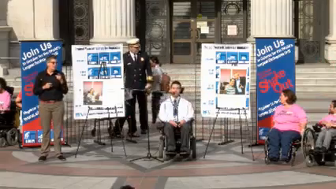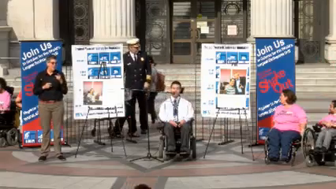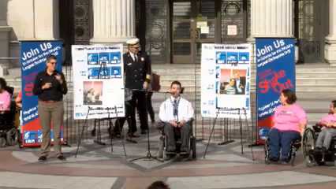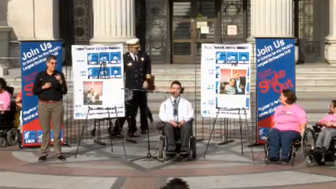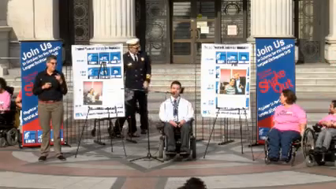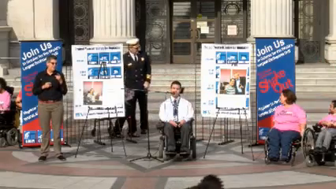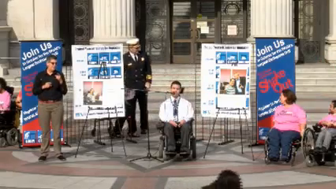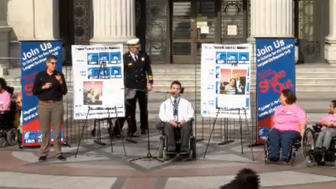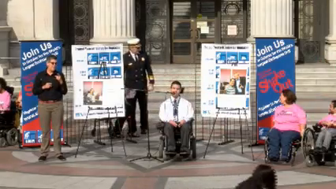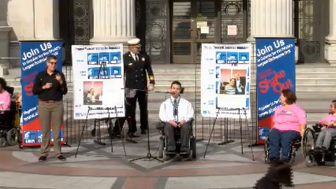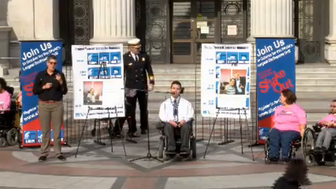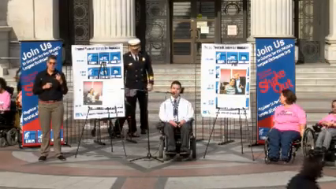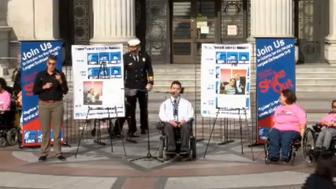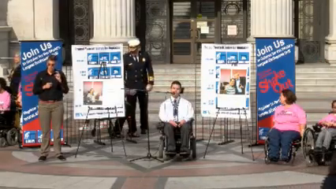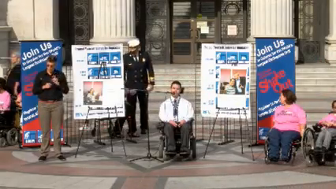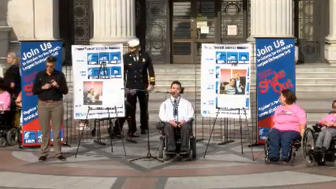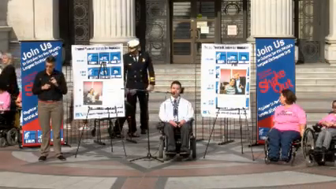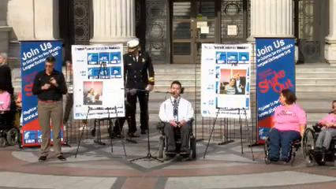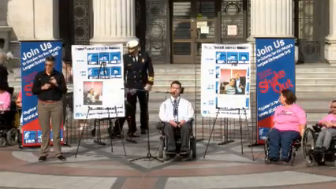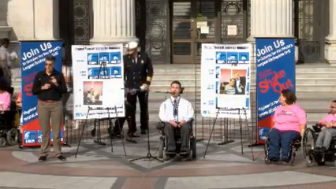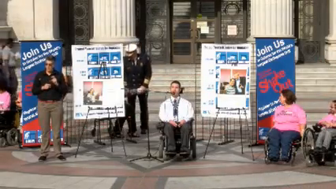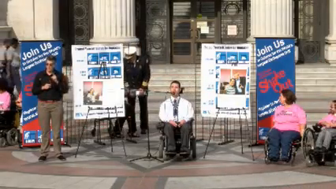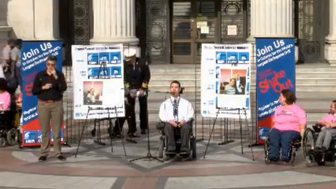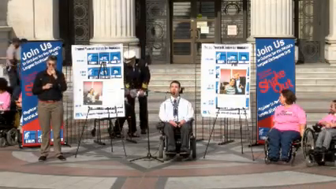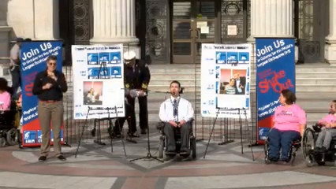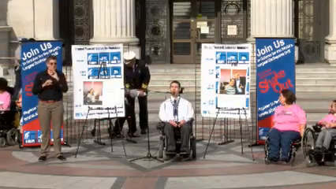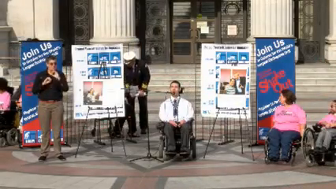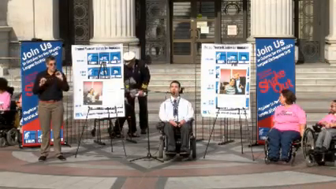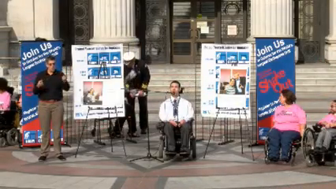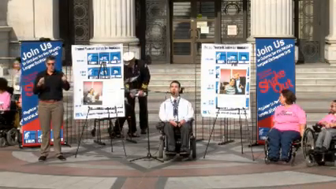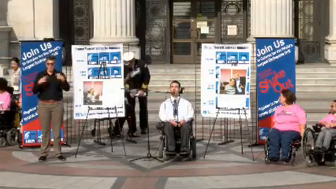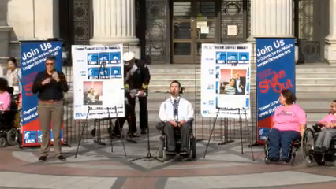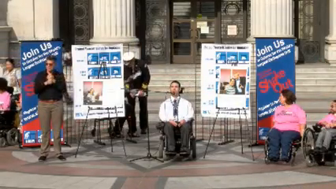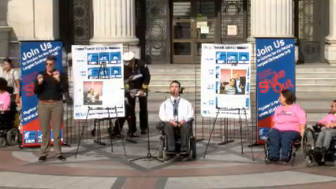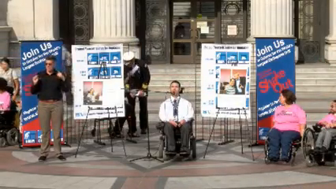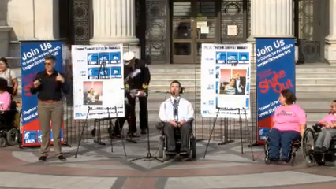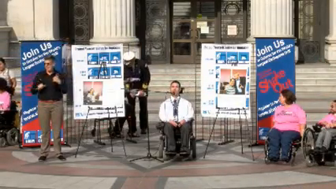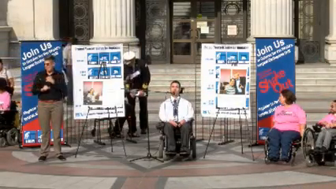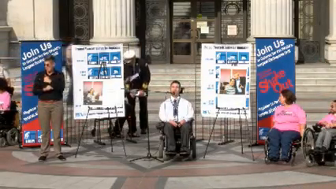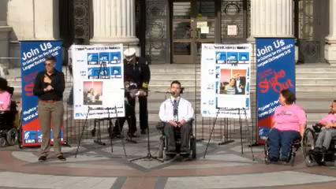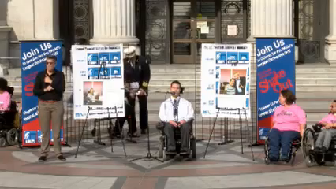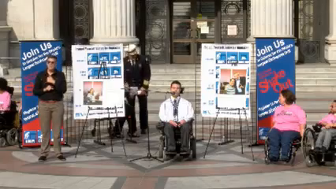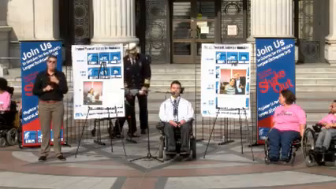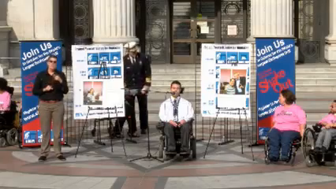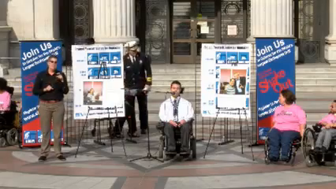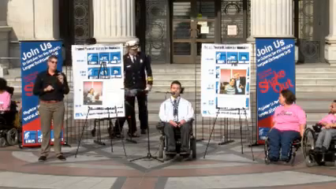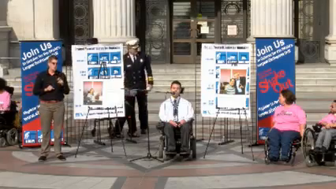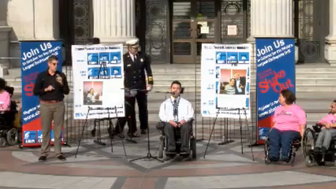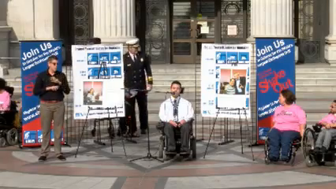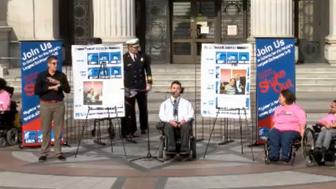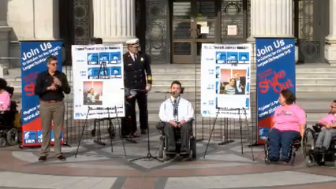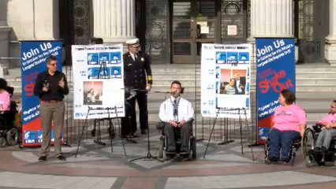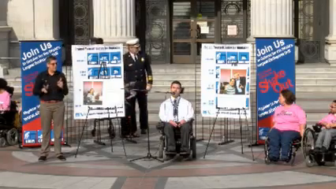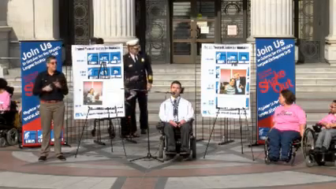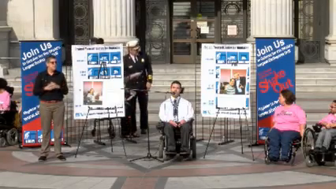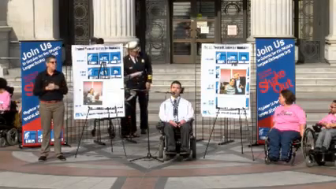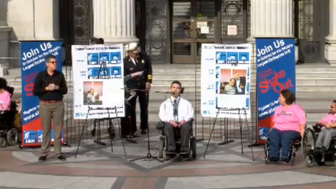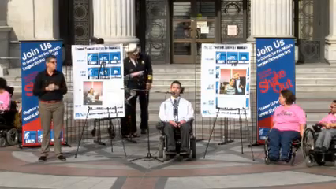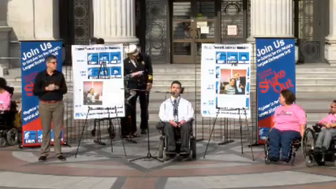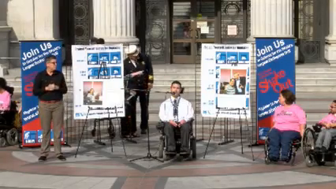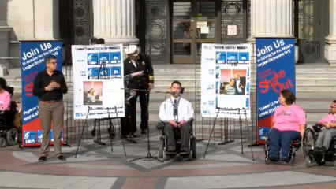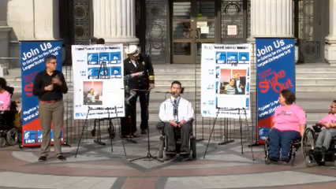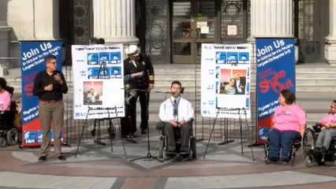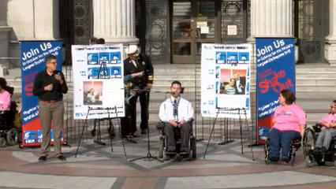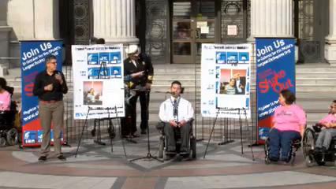coming to save us and to evacuate when called upon by law enforcement to do so. And because